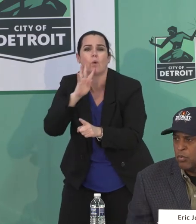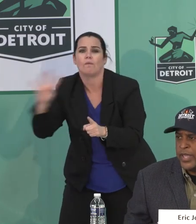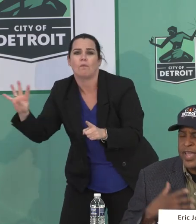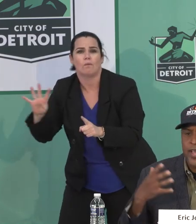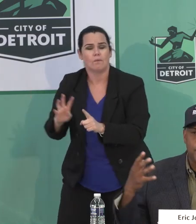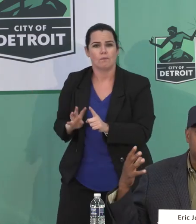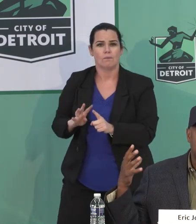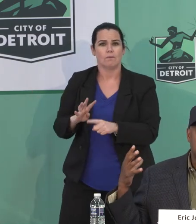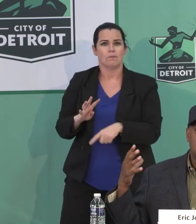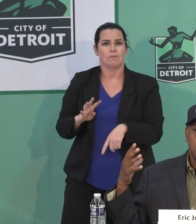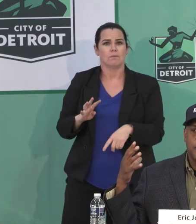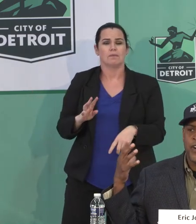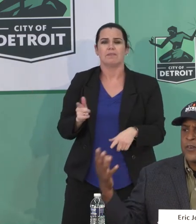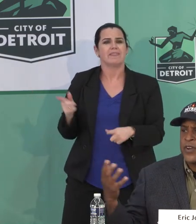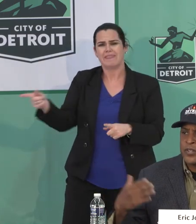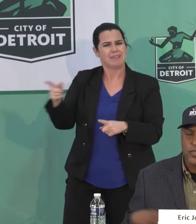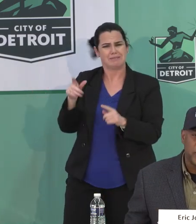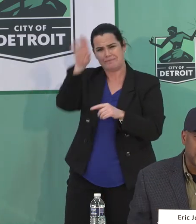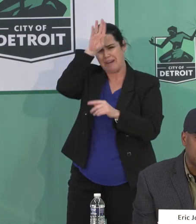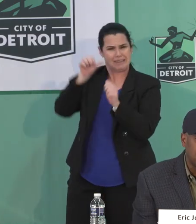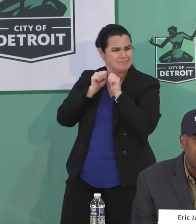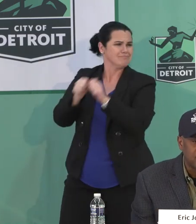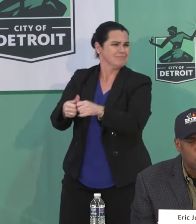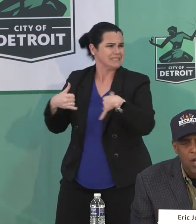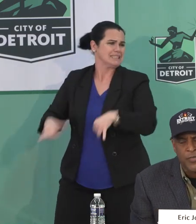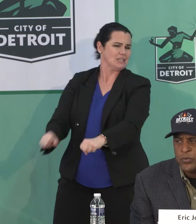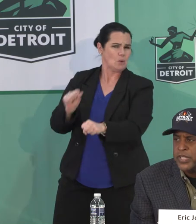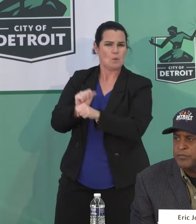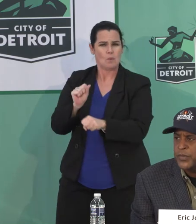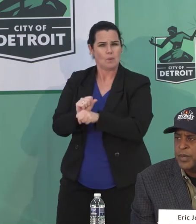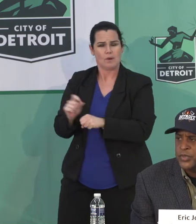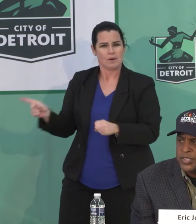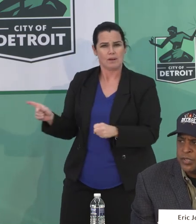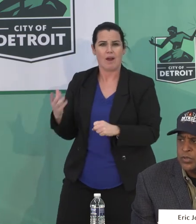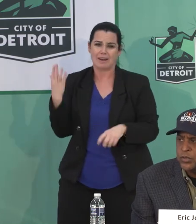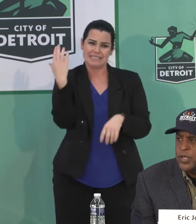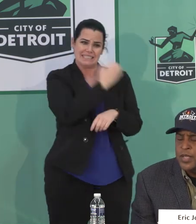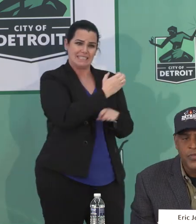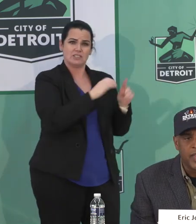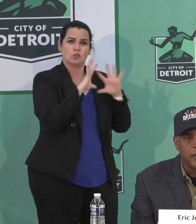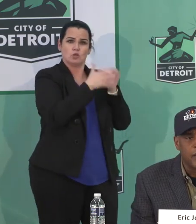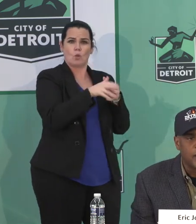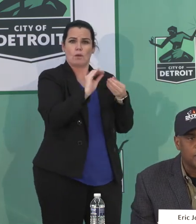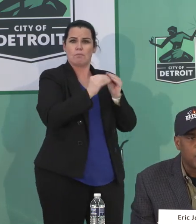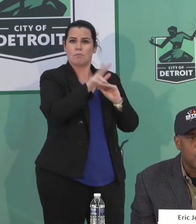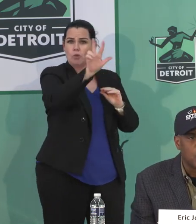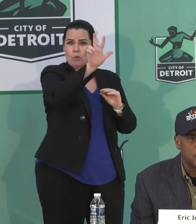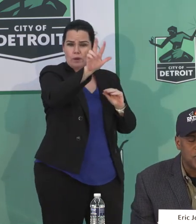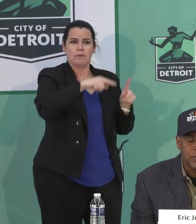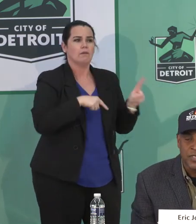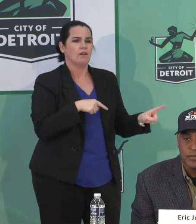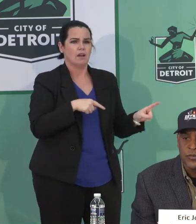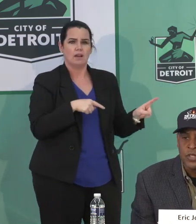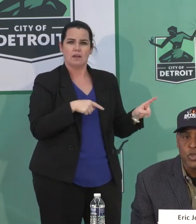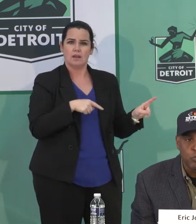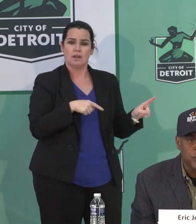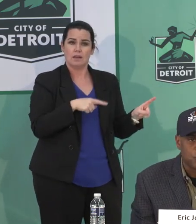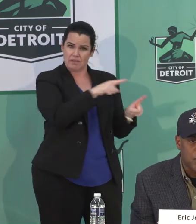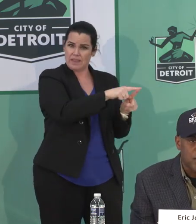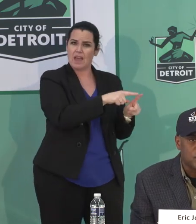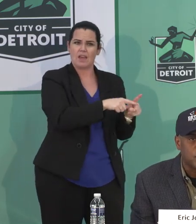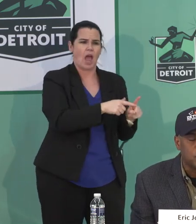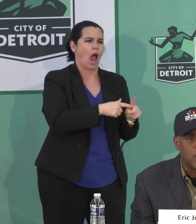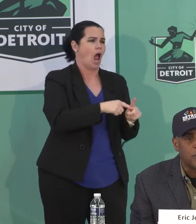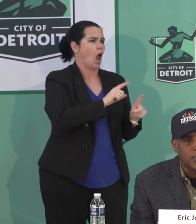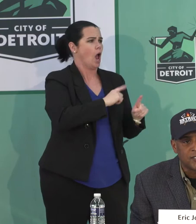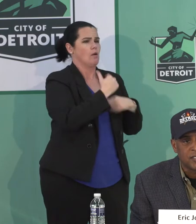We have firefighters on the east side, squad 3 in particular, that are receiving numerous